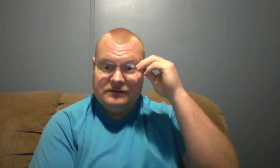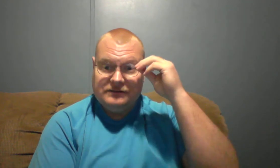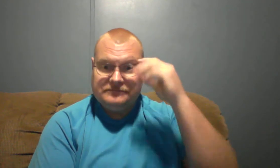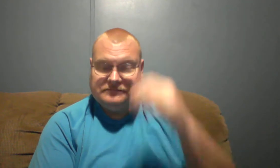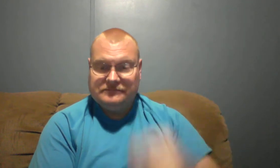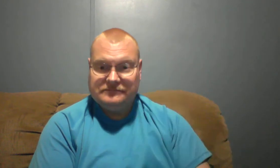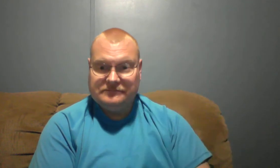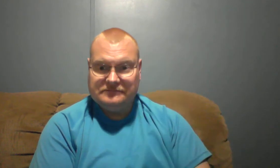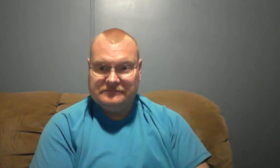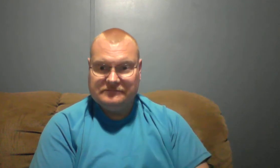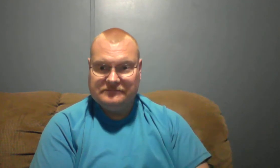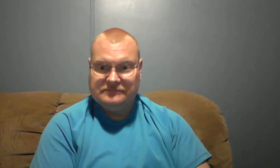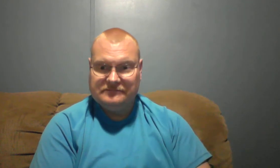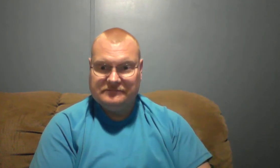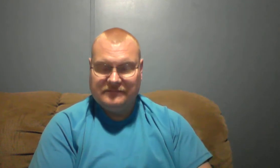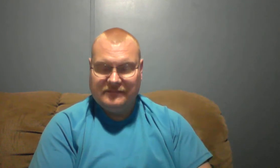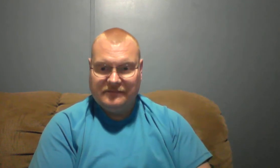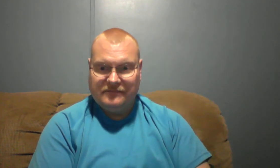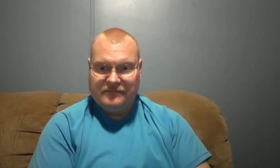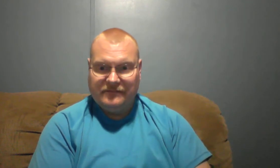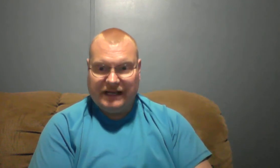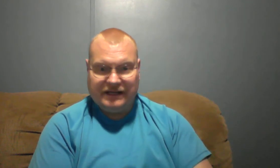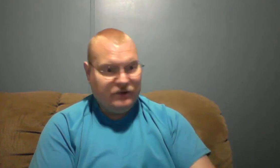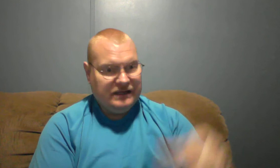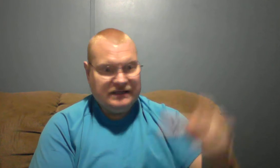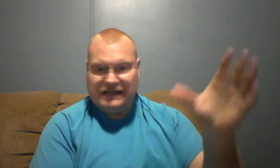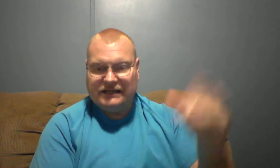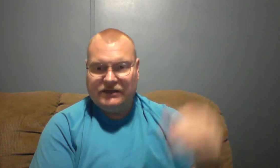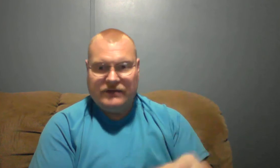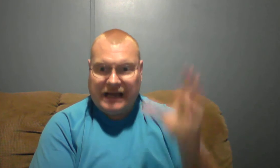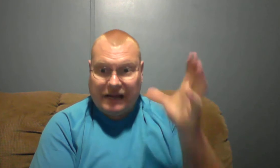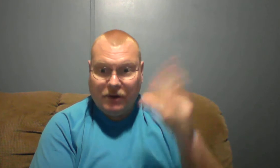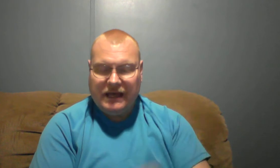can do this. I can do that. I'm okay.